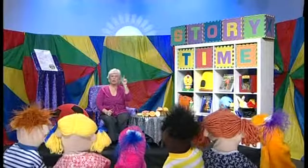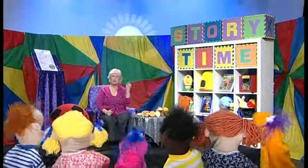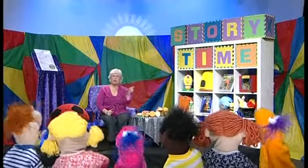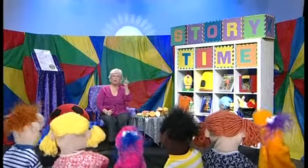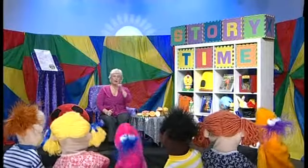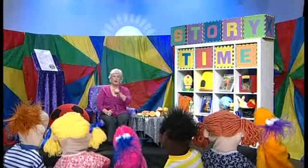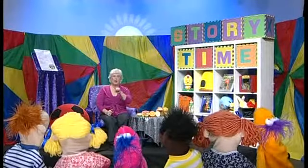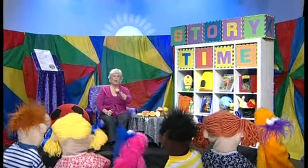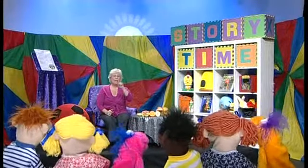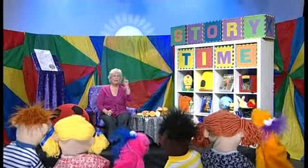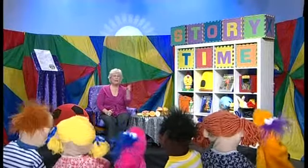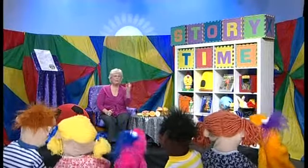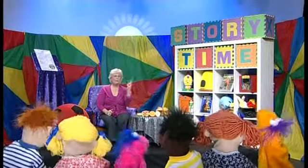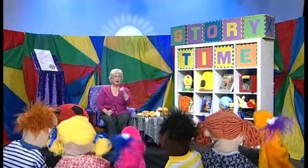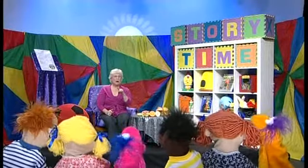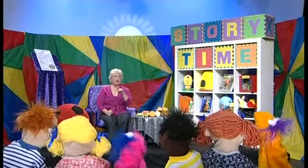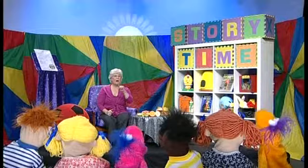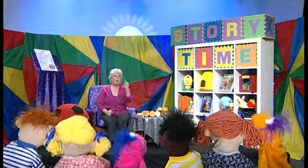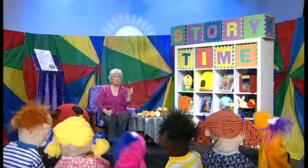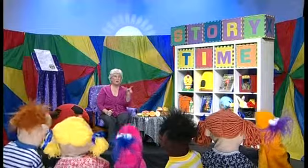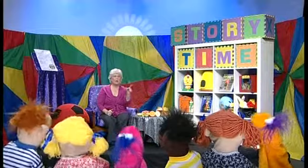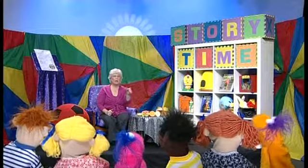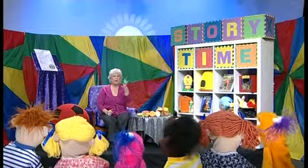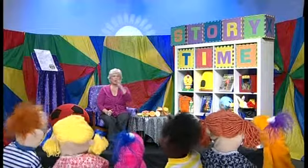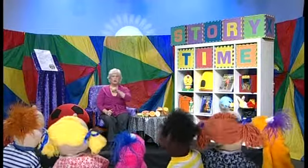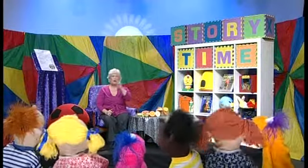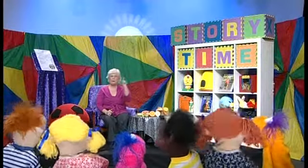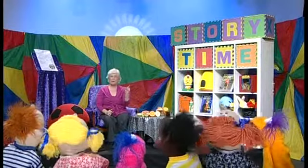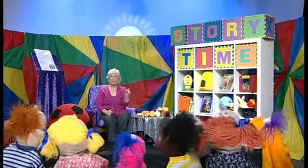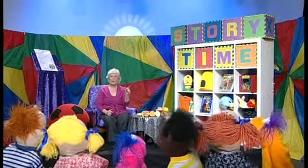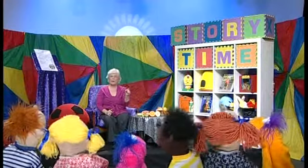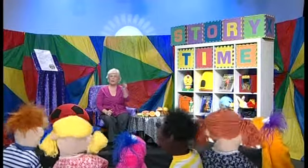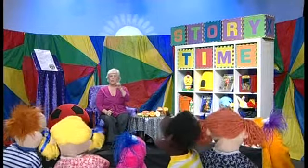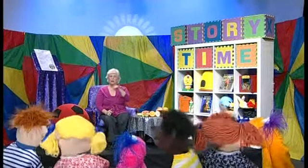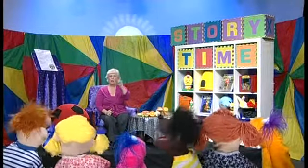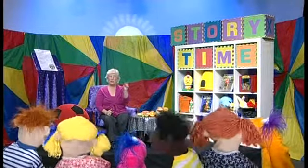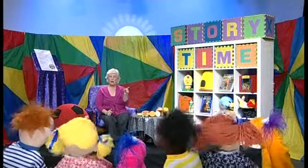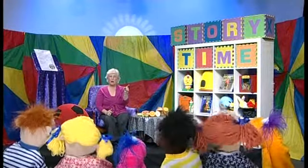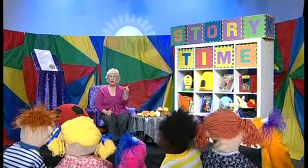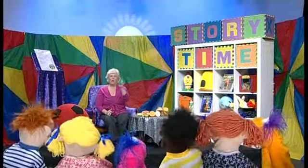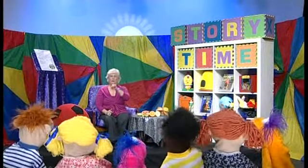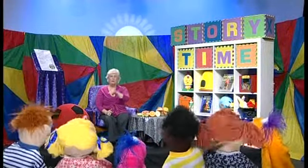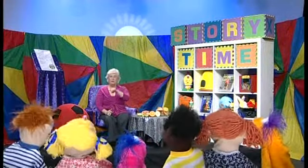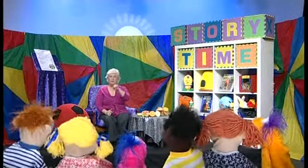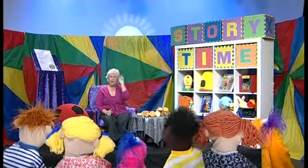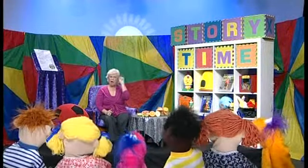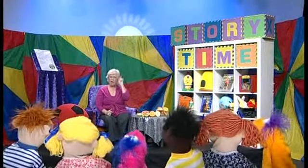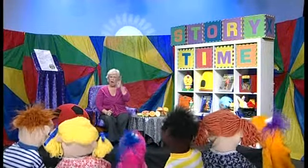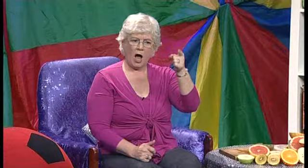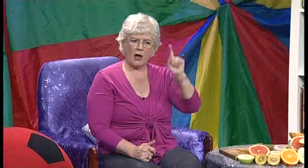Shoo fly, don't bother me. Shoo fly, don't bother me. I